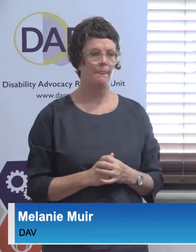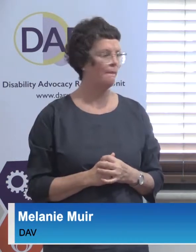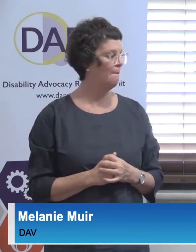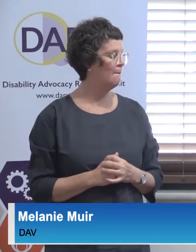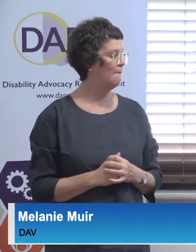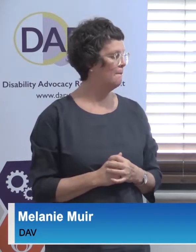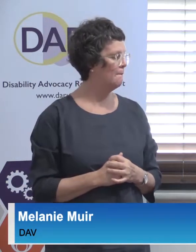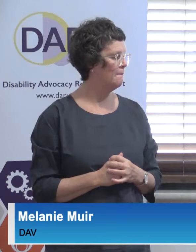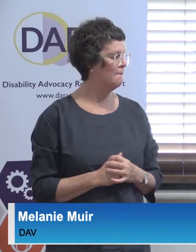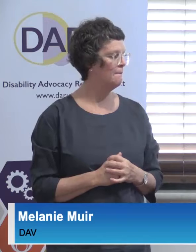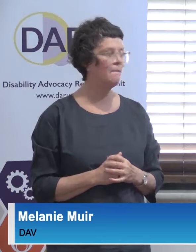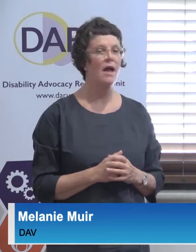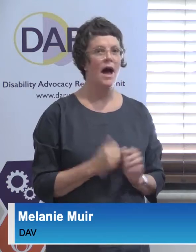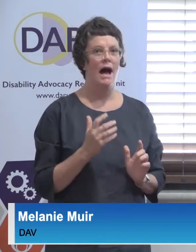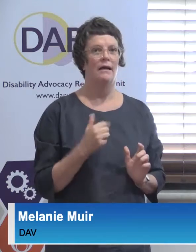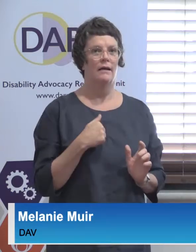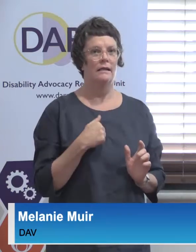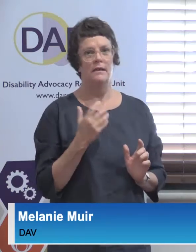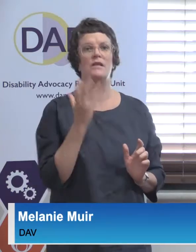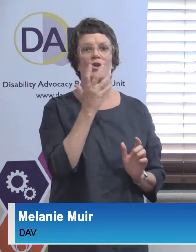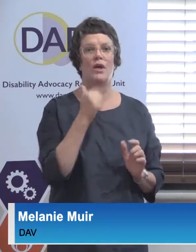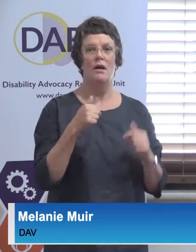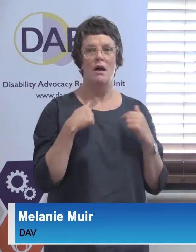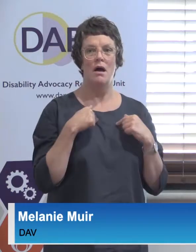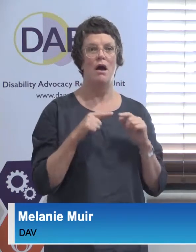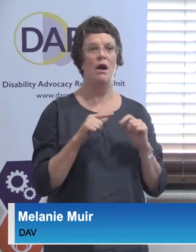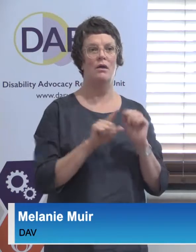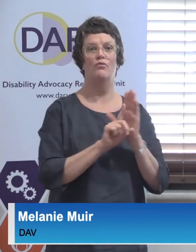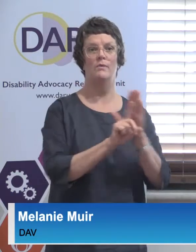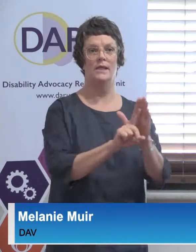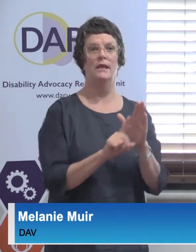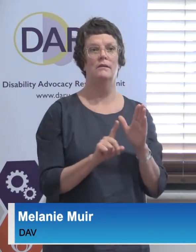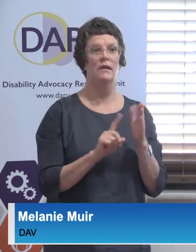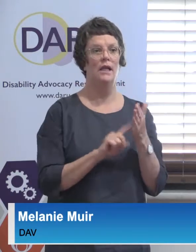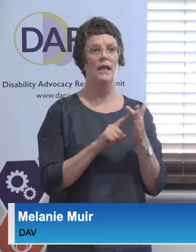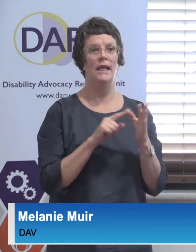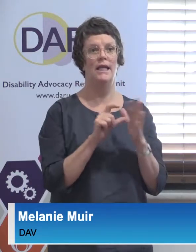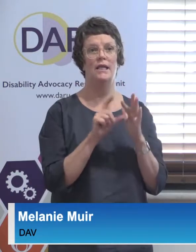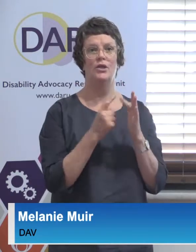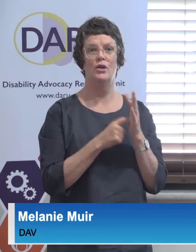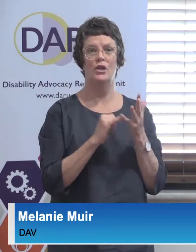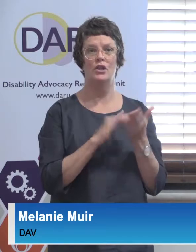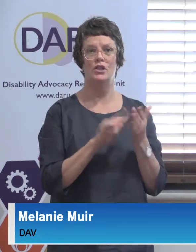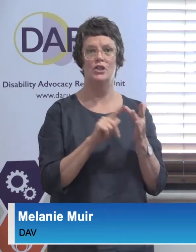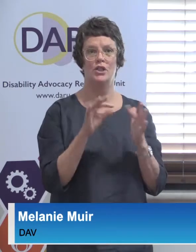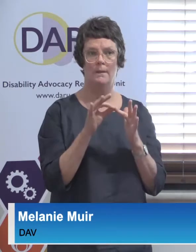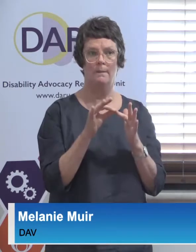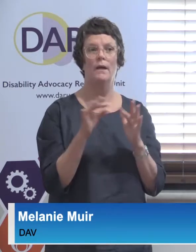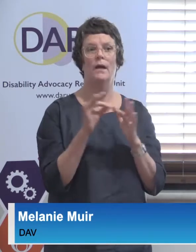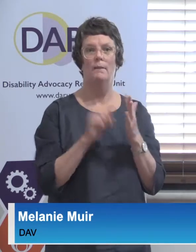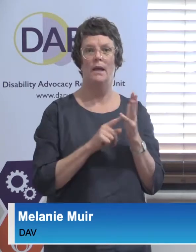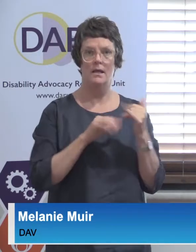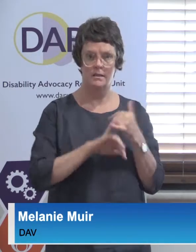I, sorry, I represent Leadership Plus and I sit on the board of Disability Advocacy